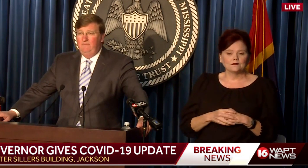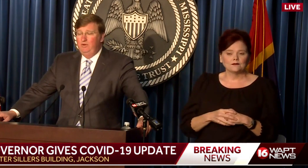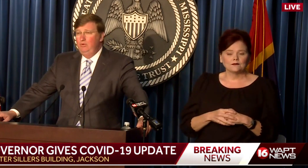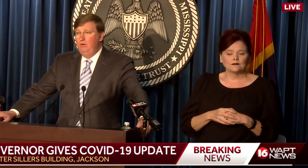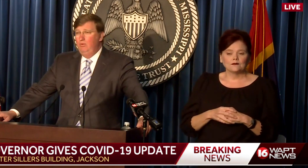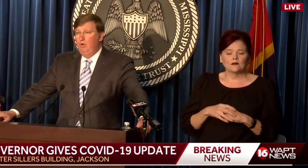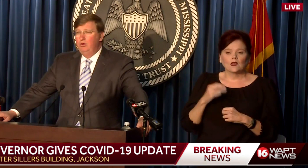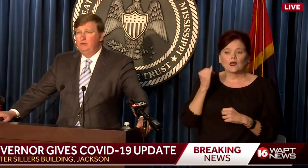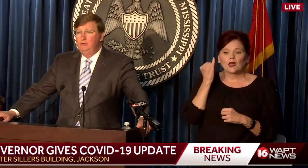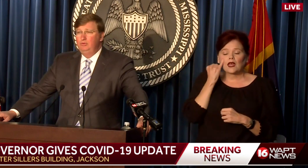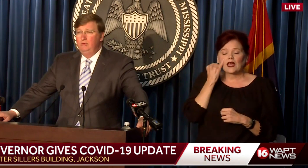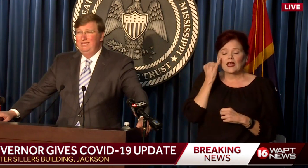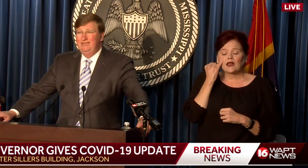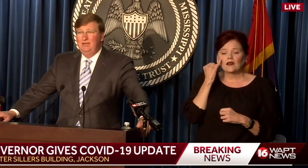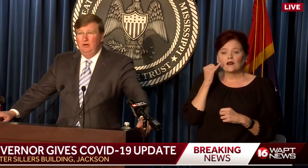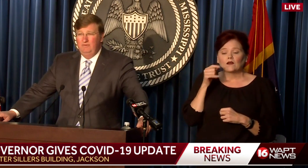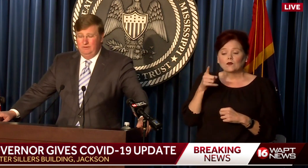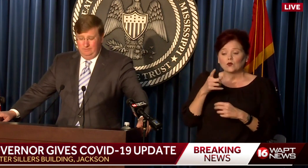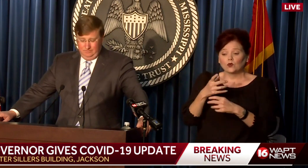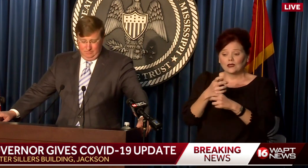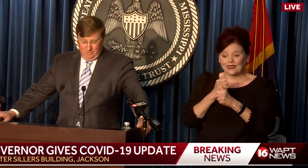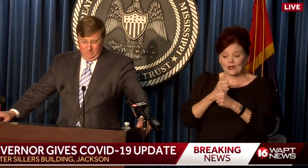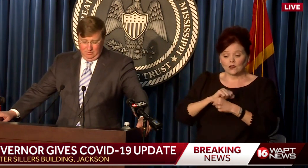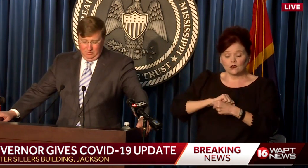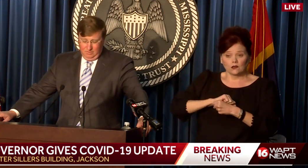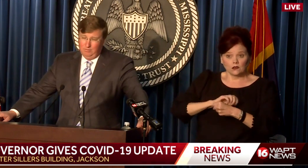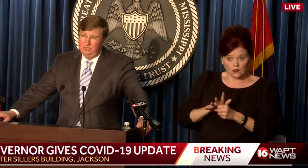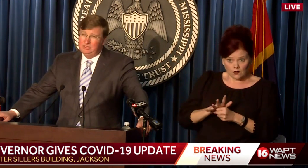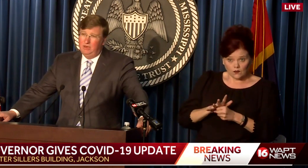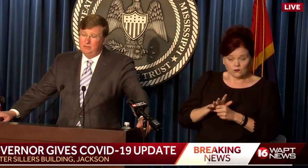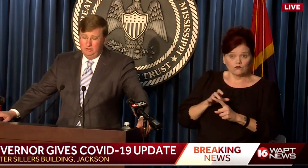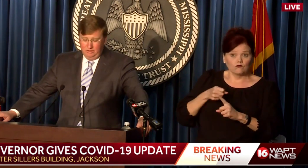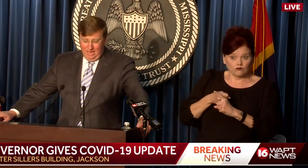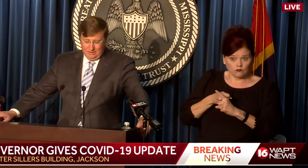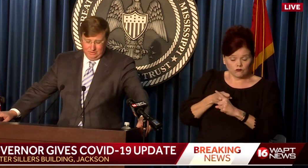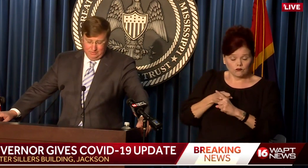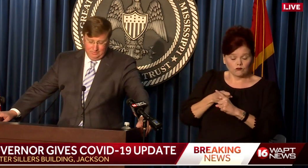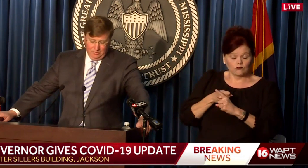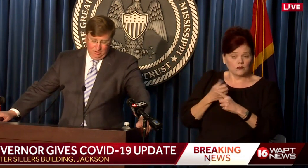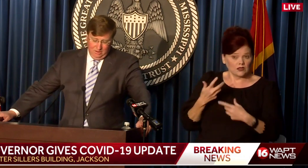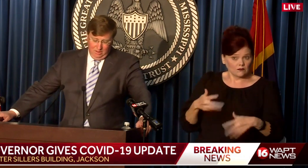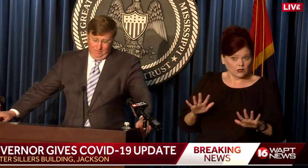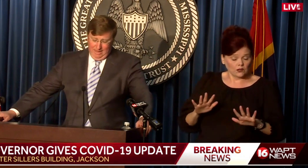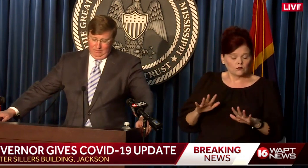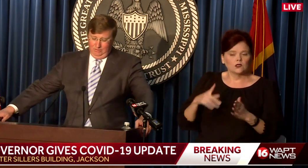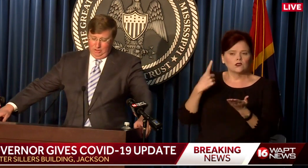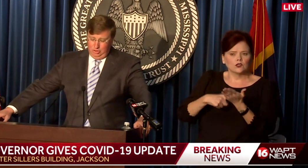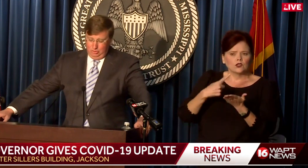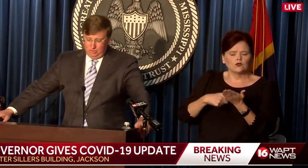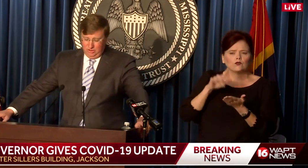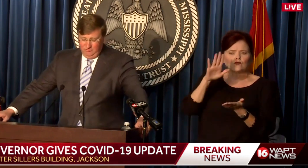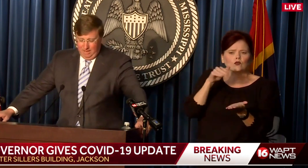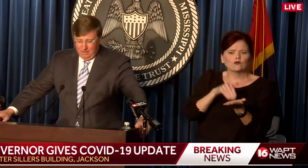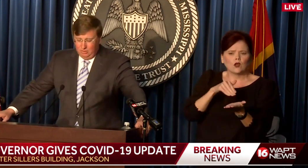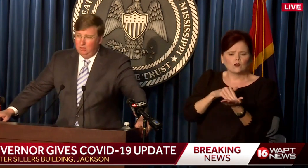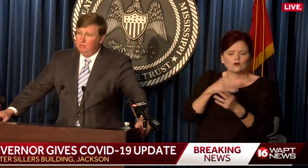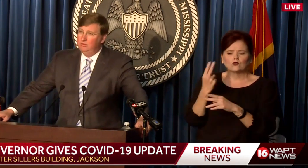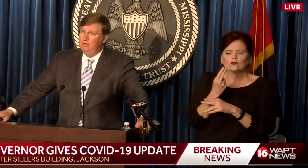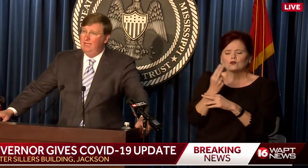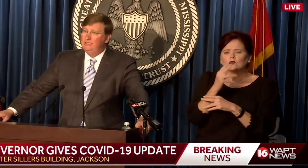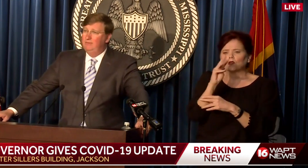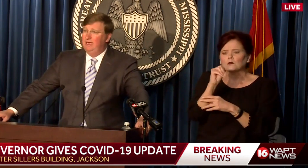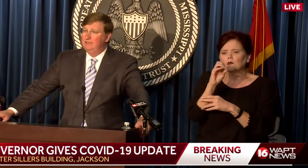If you were to get COVID, please talk to your doctor about the use of